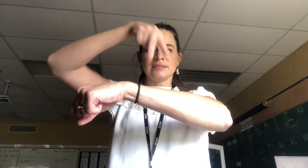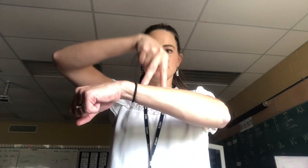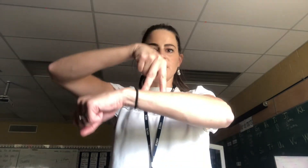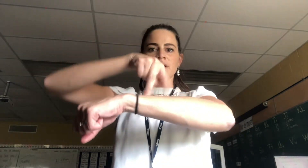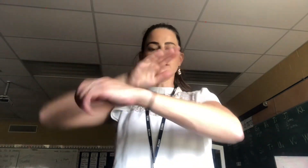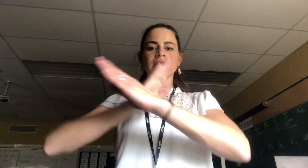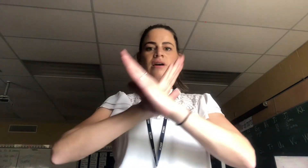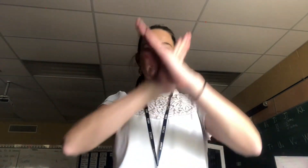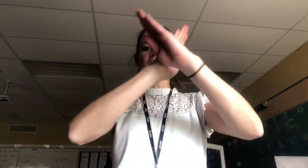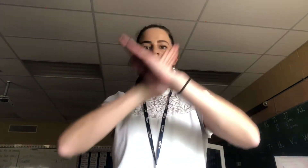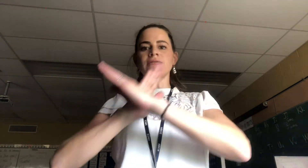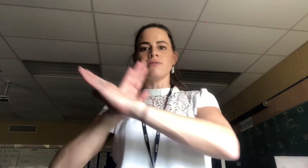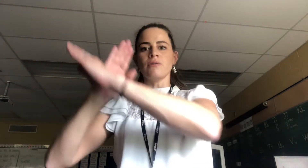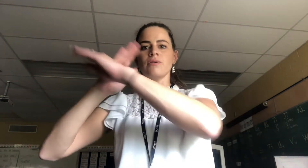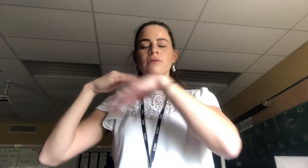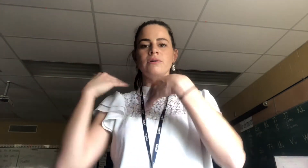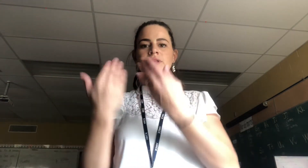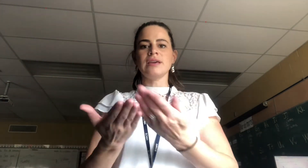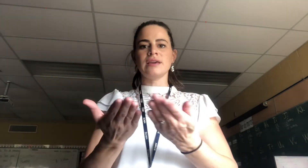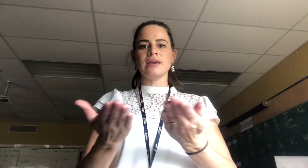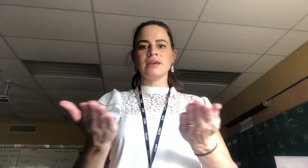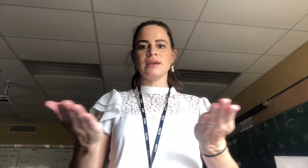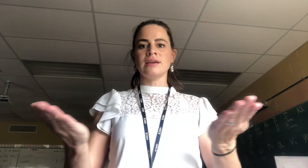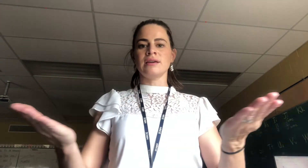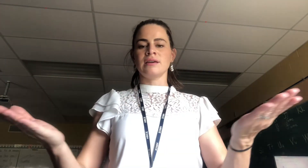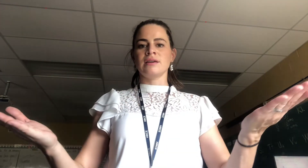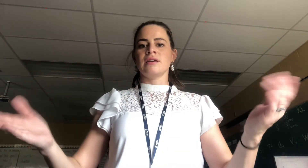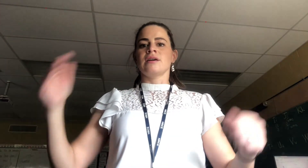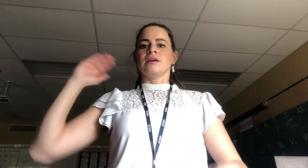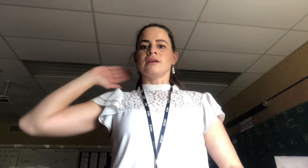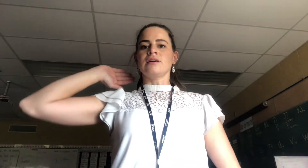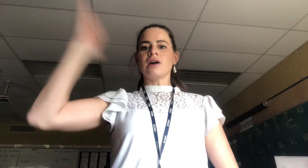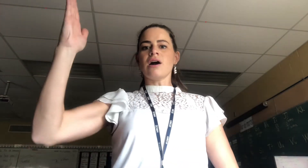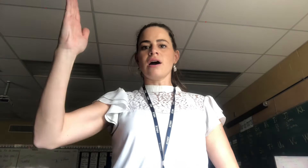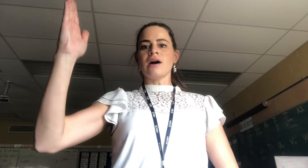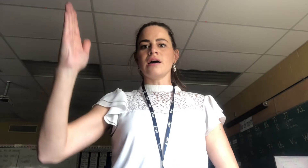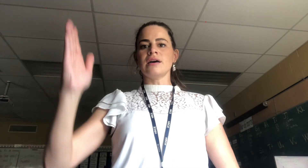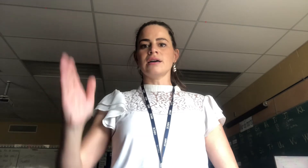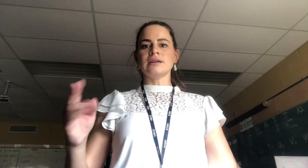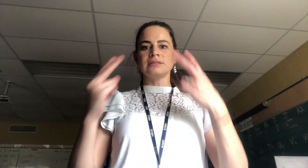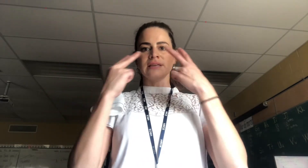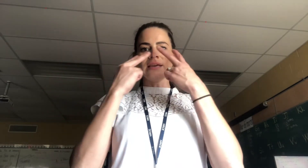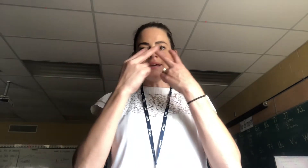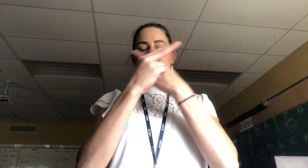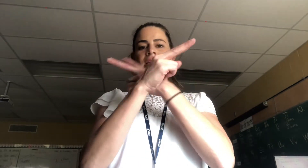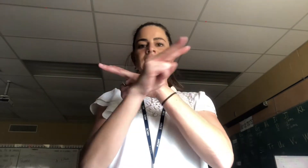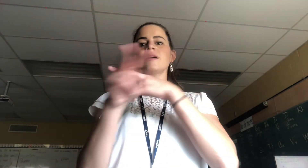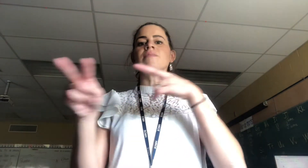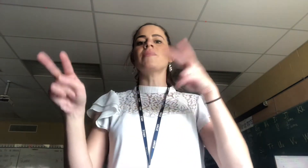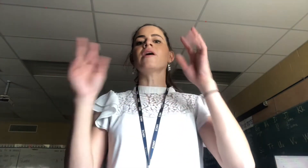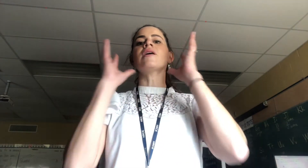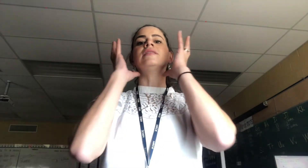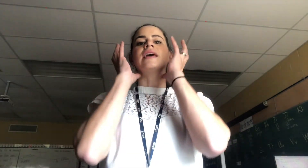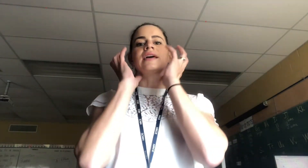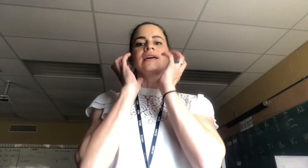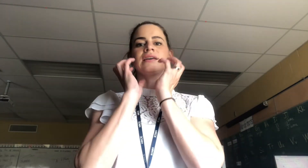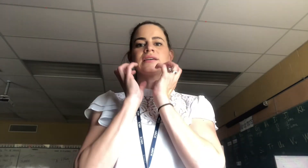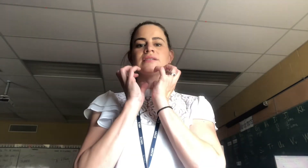on guard for thee. God keep our land